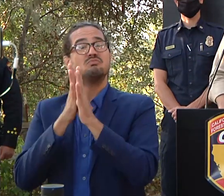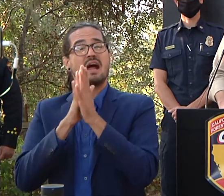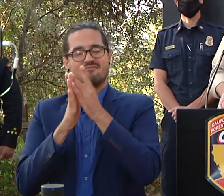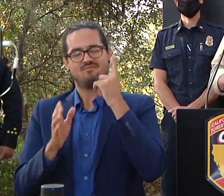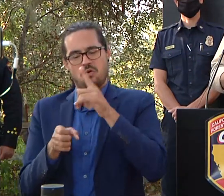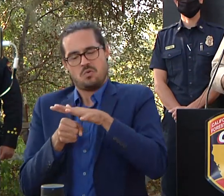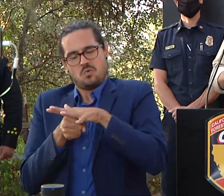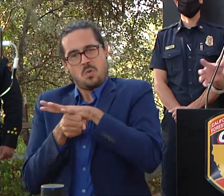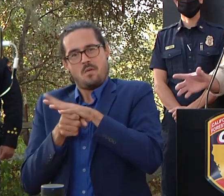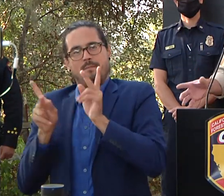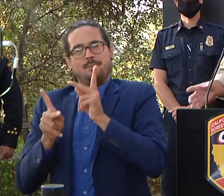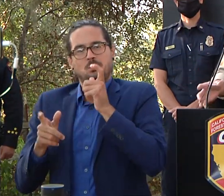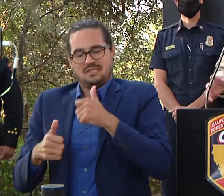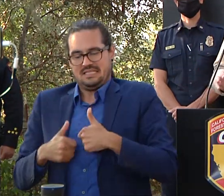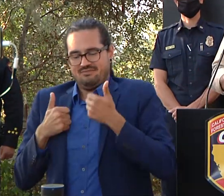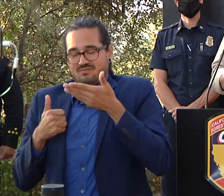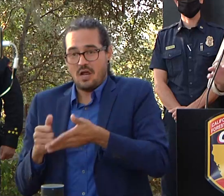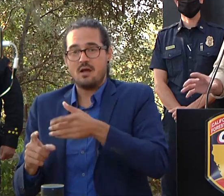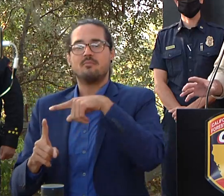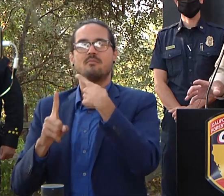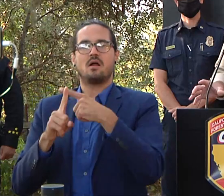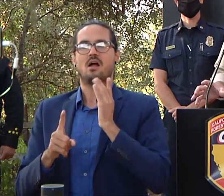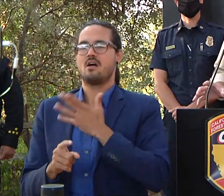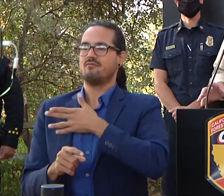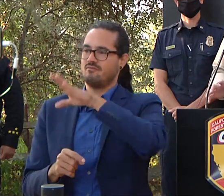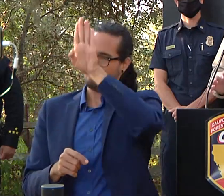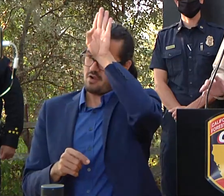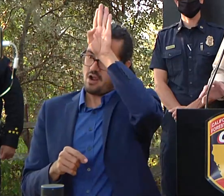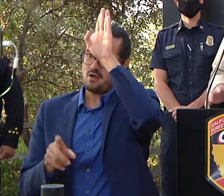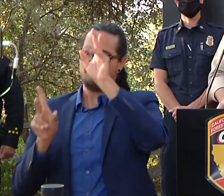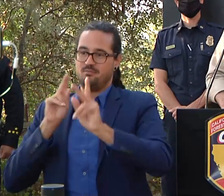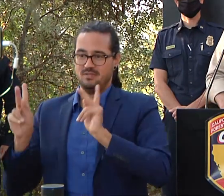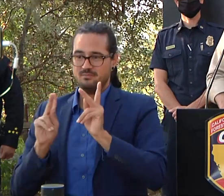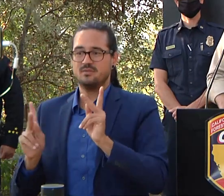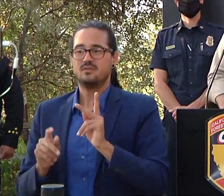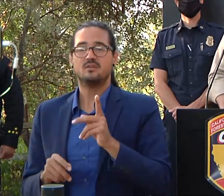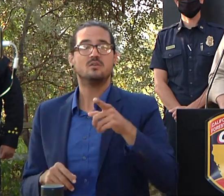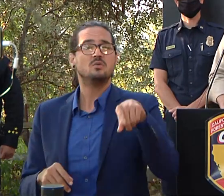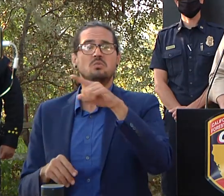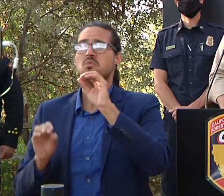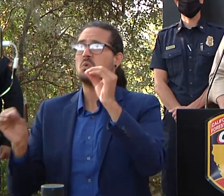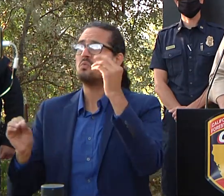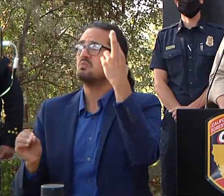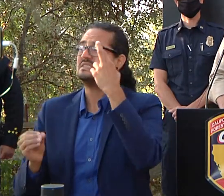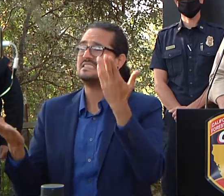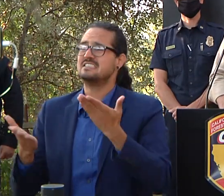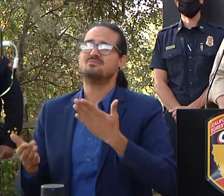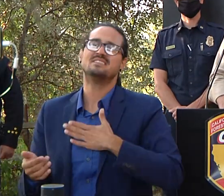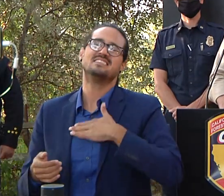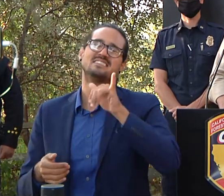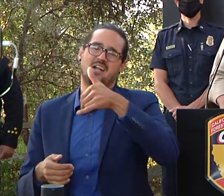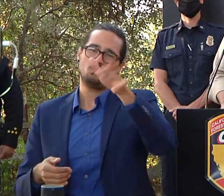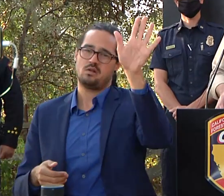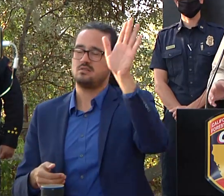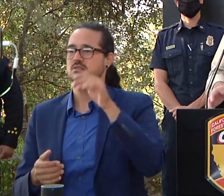so it's for residents only if you don't have business here we'd ask that you stay stay where stay where you are or find a